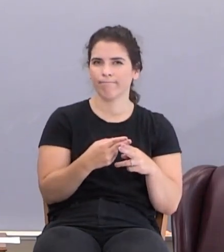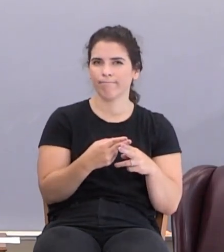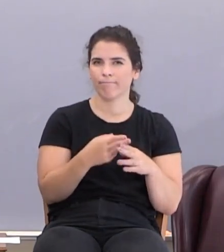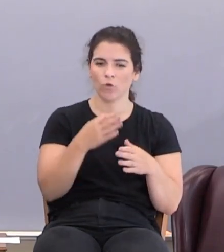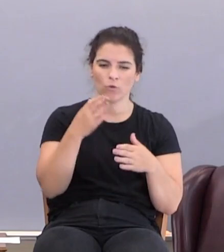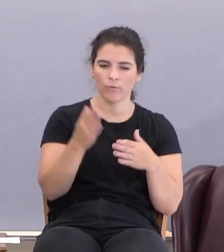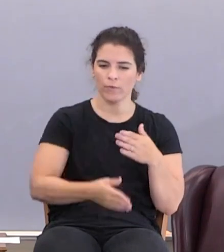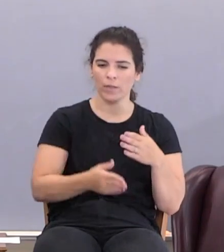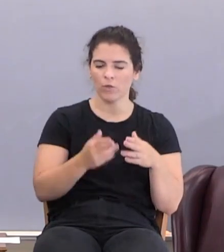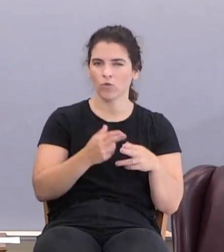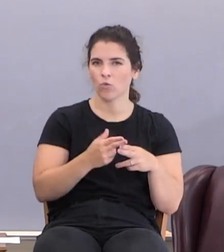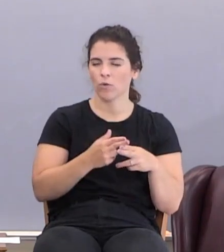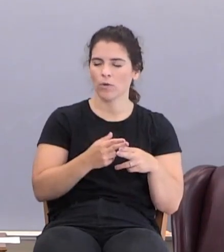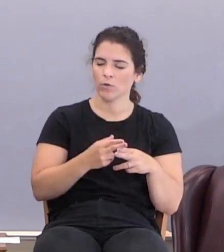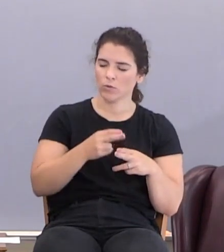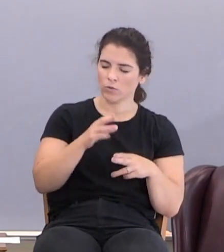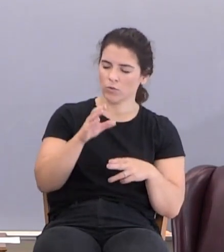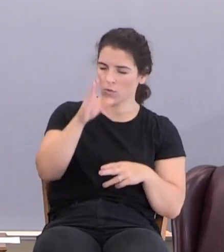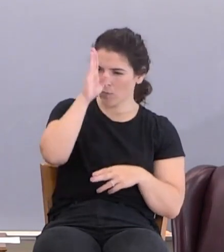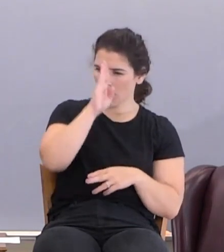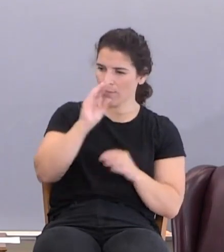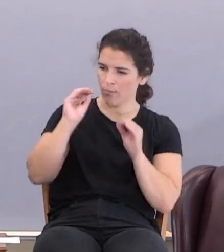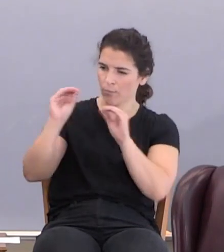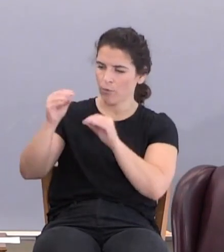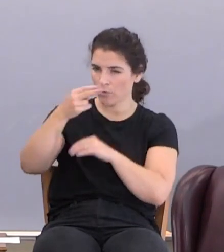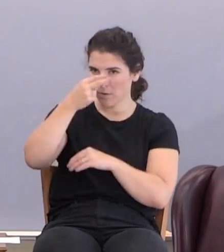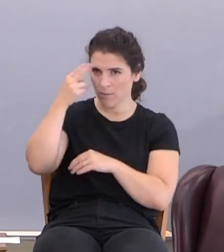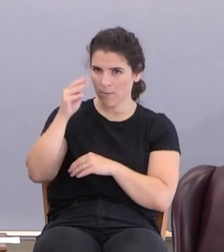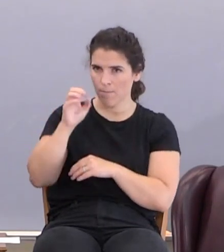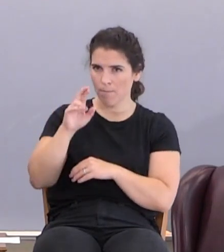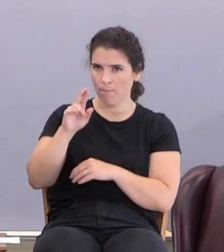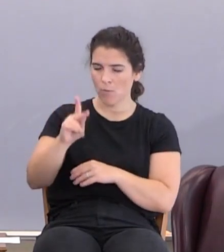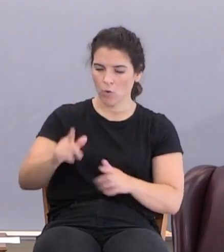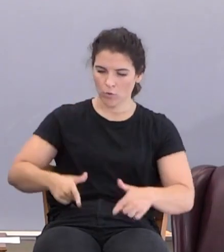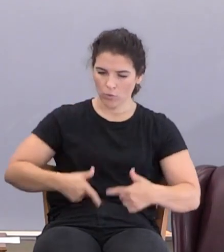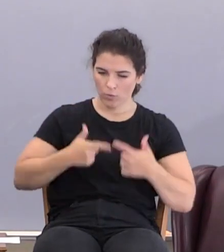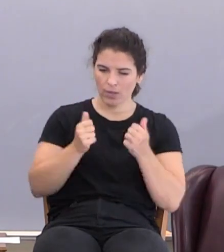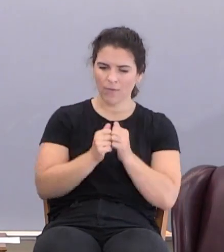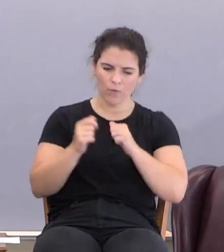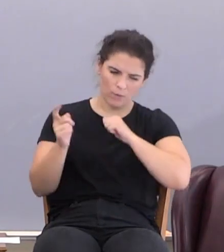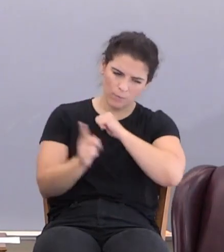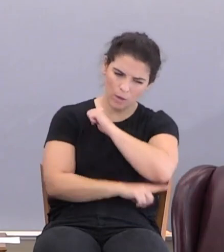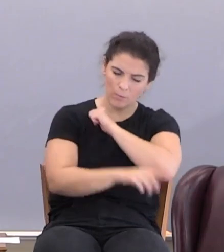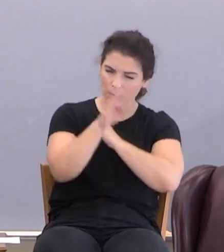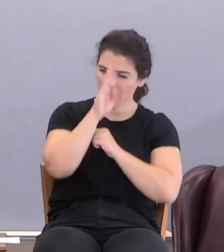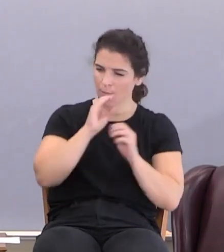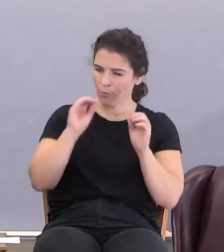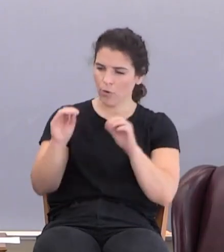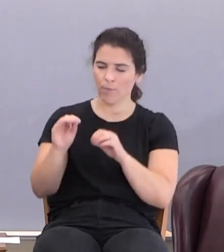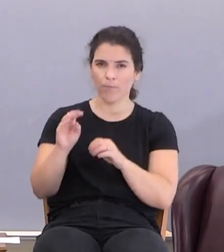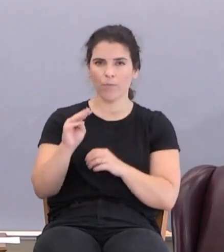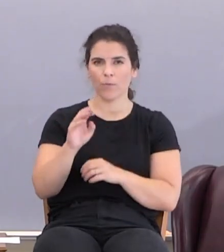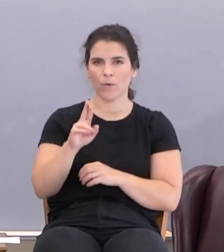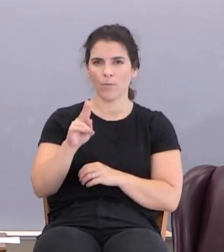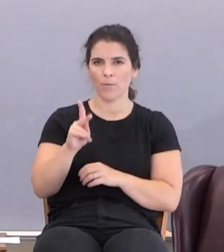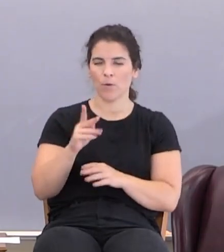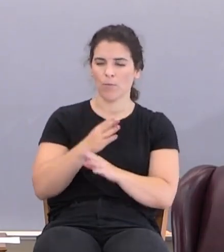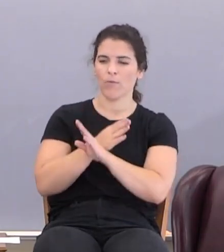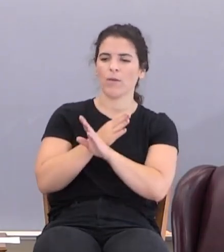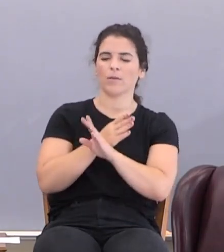So he puts a mark on him so that he has to live with the sentence that God put on him. But the mark keeps him